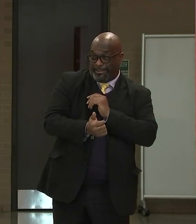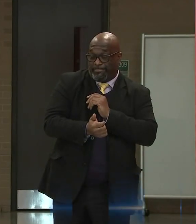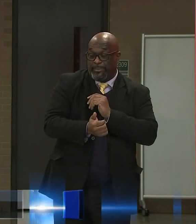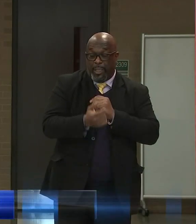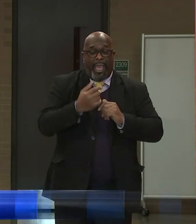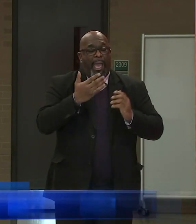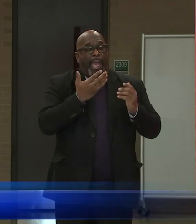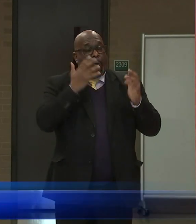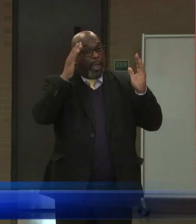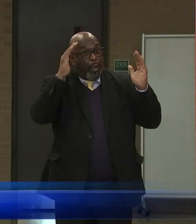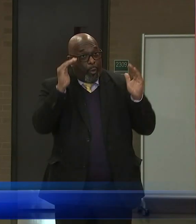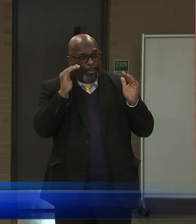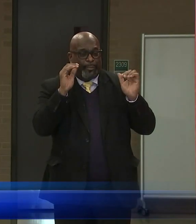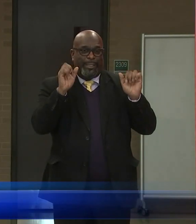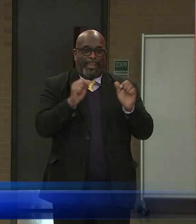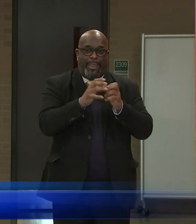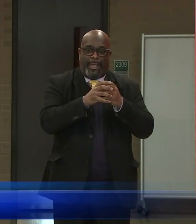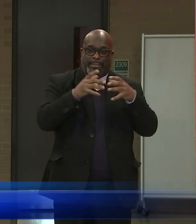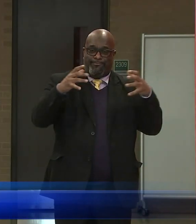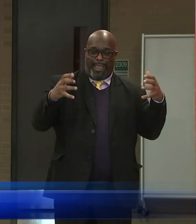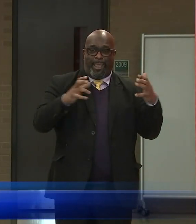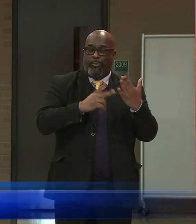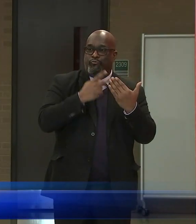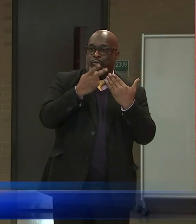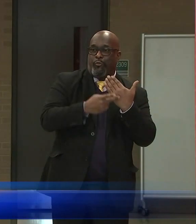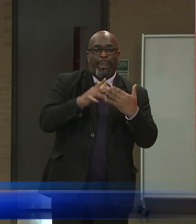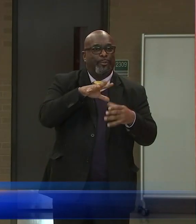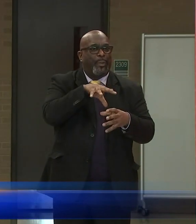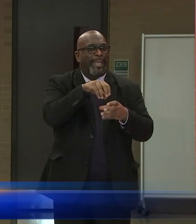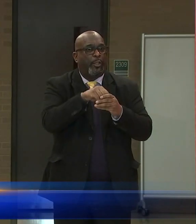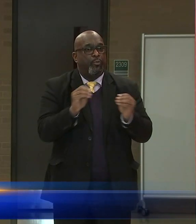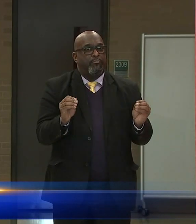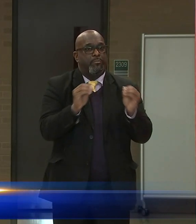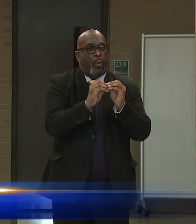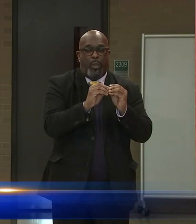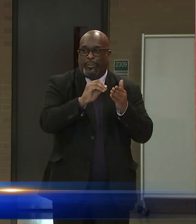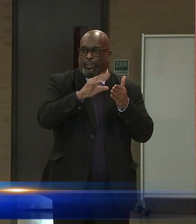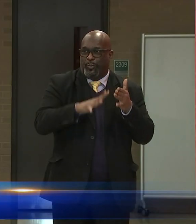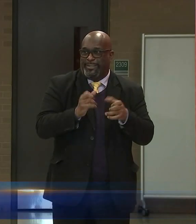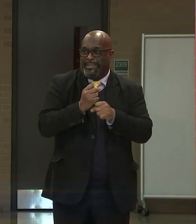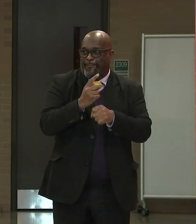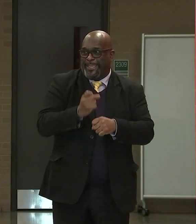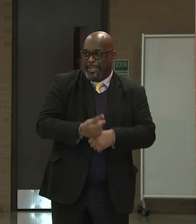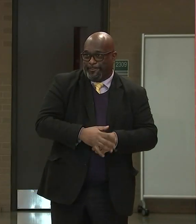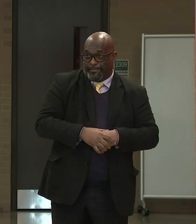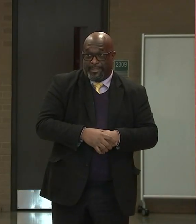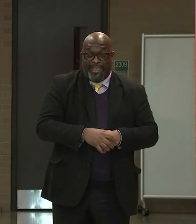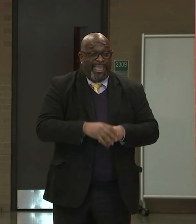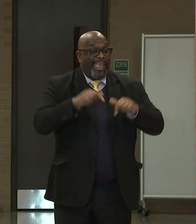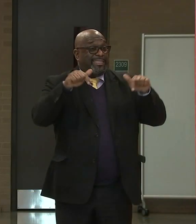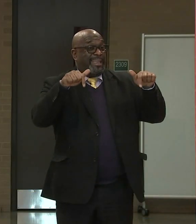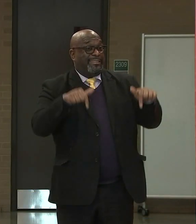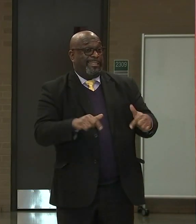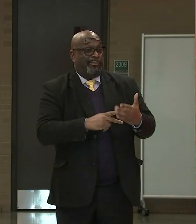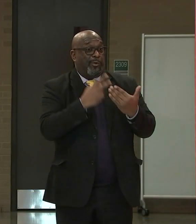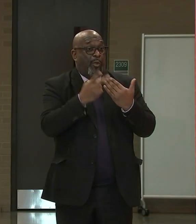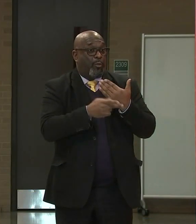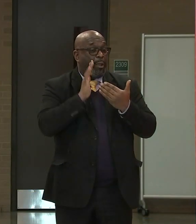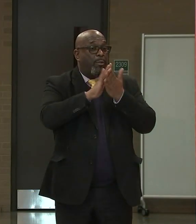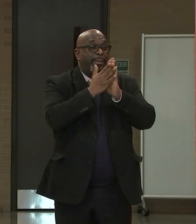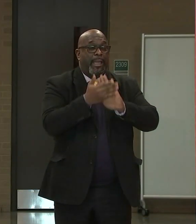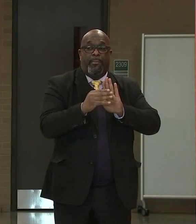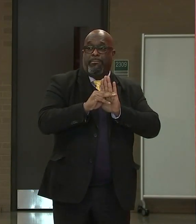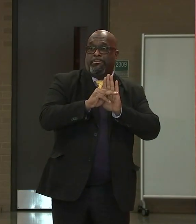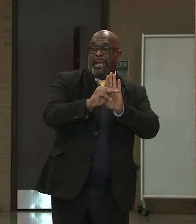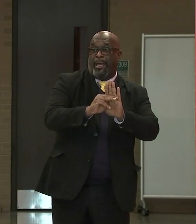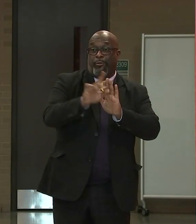that we can expand the After 22 program to include more students every year and that this program will be a model